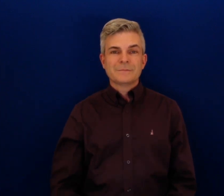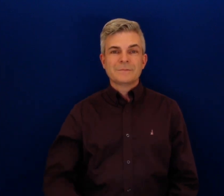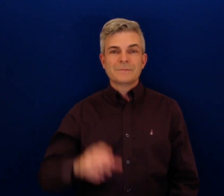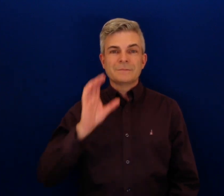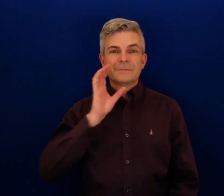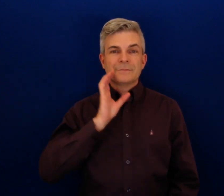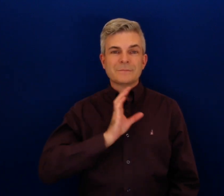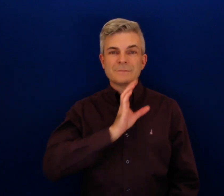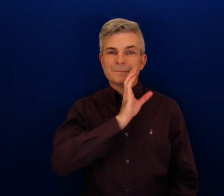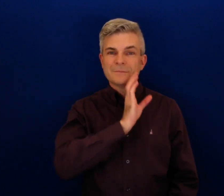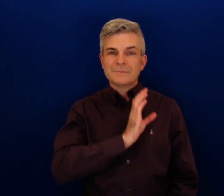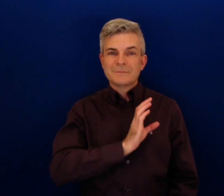Chandler,